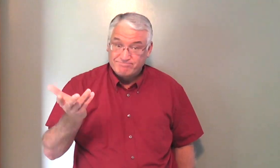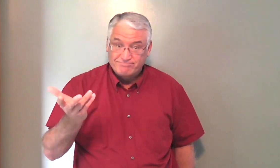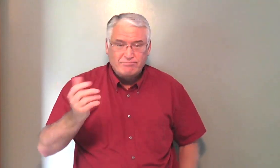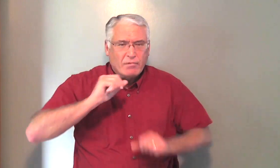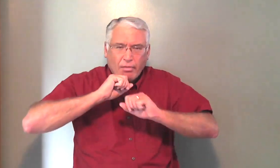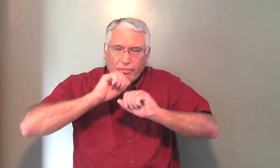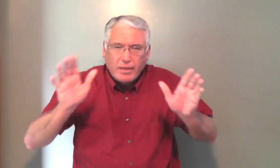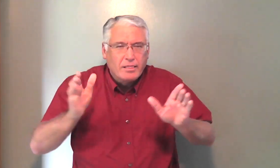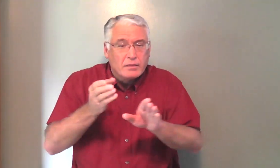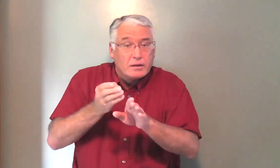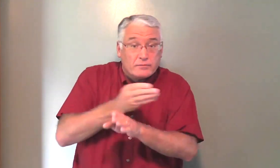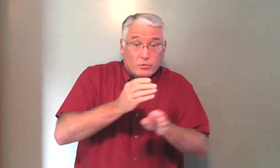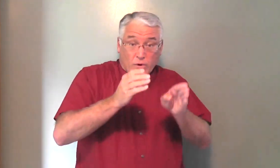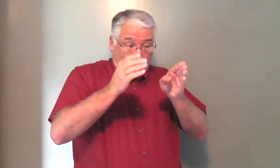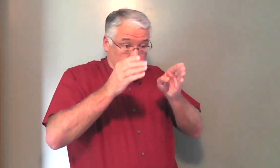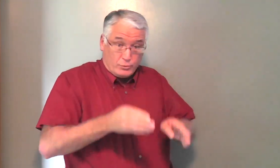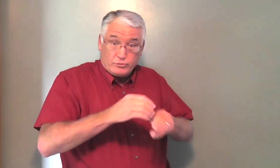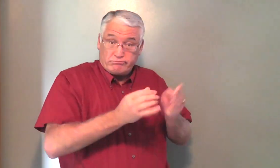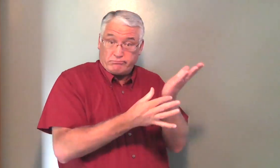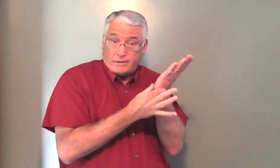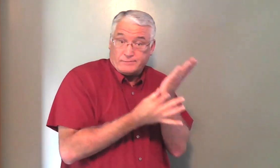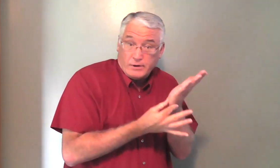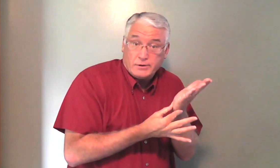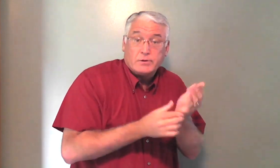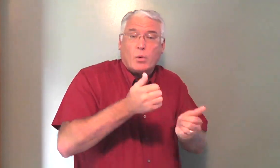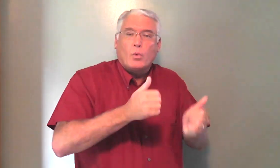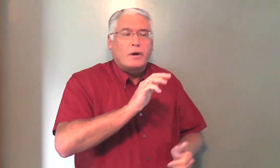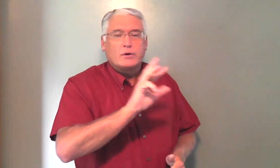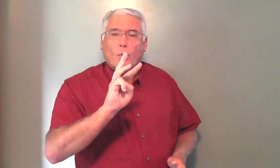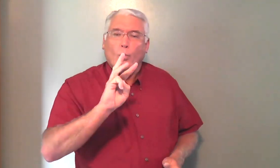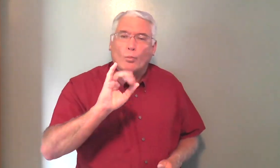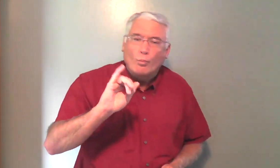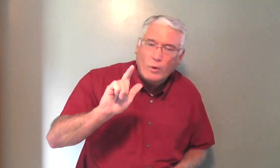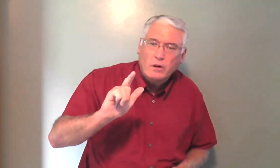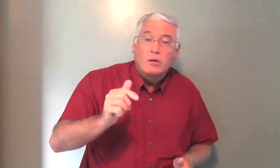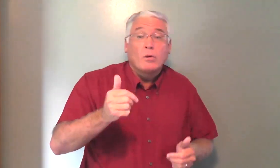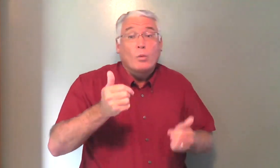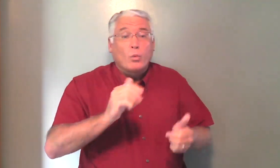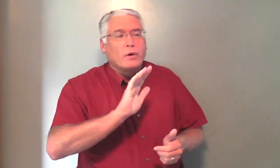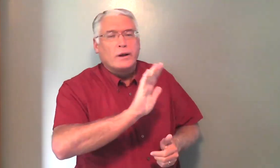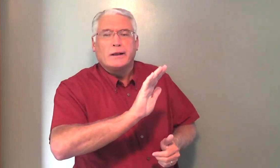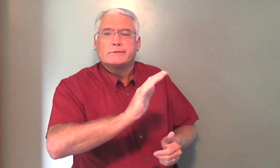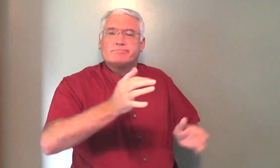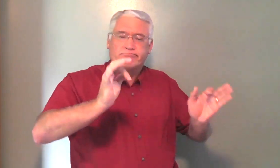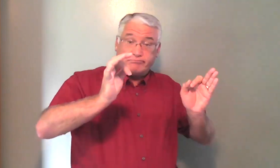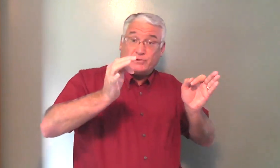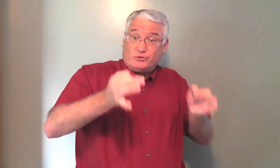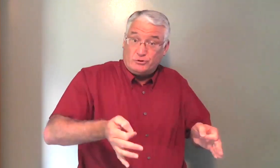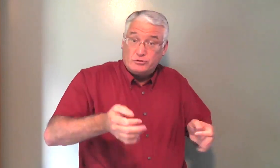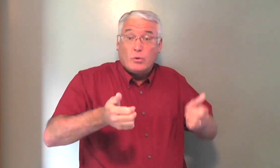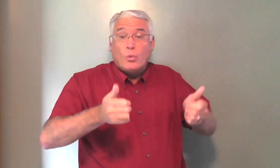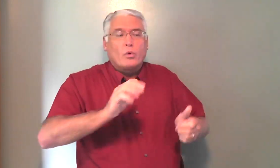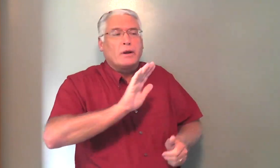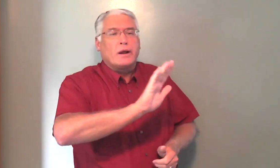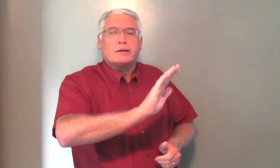So, nothing in a person's former life, in his flesh, in his will, in his decision,